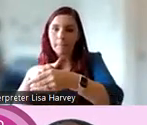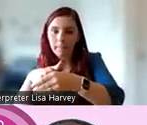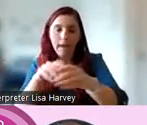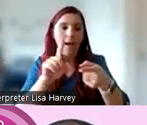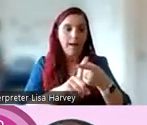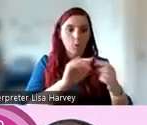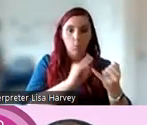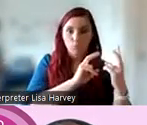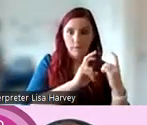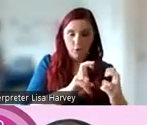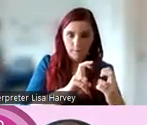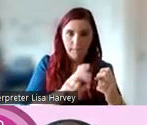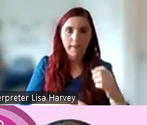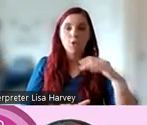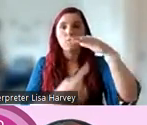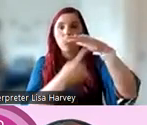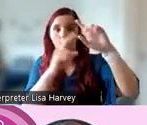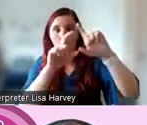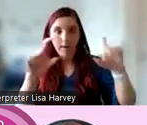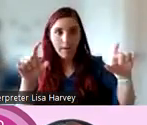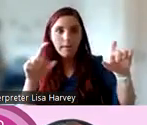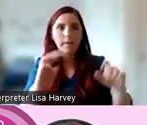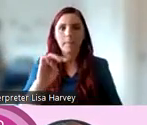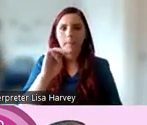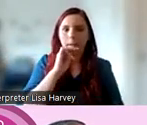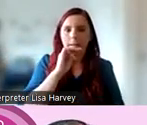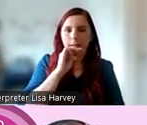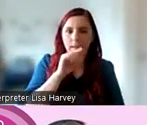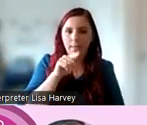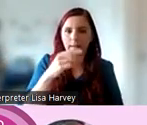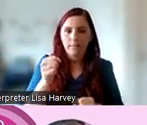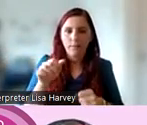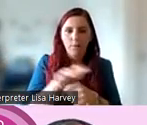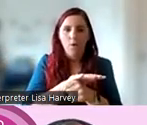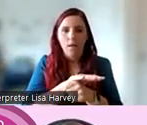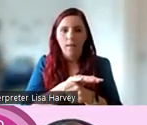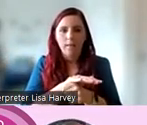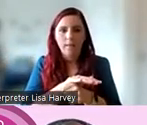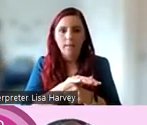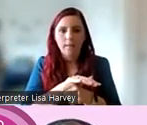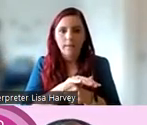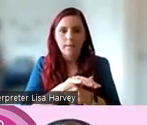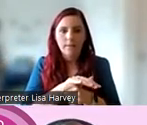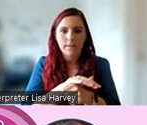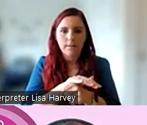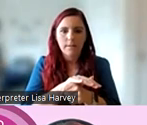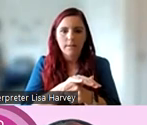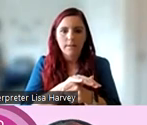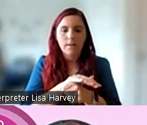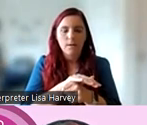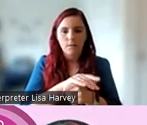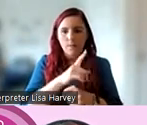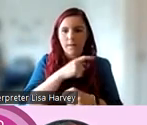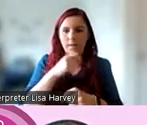the top level is when refers to research in which the community members initiate and control all stages of the research.